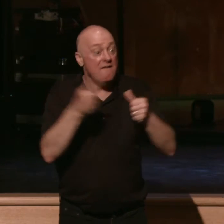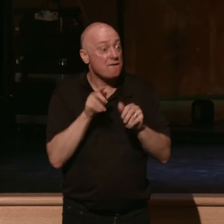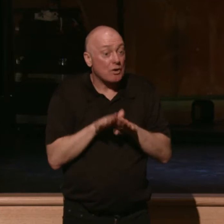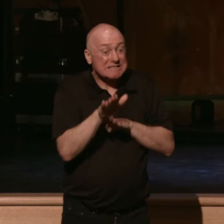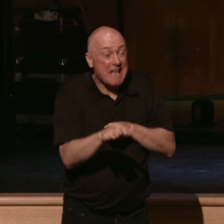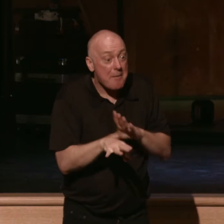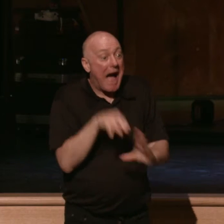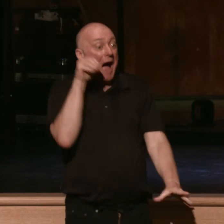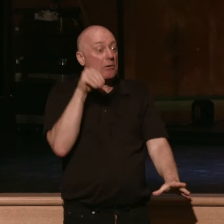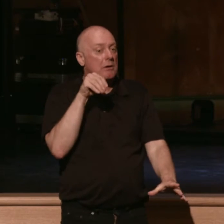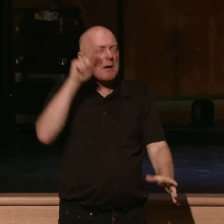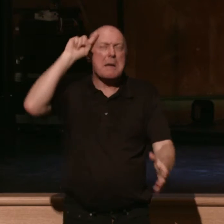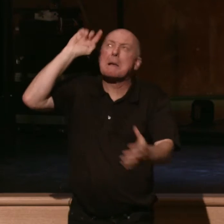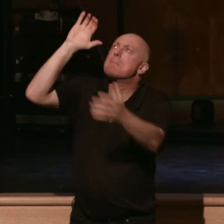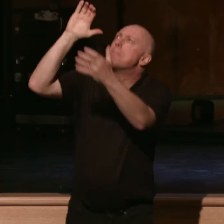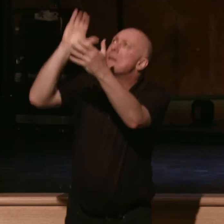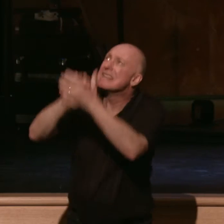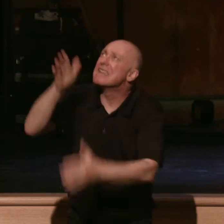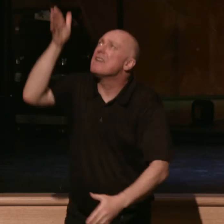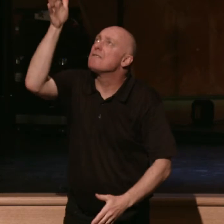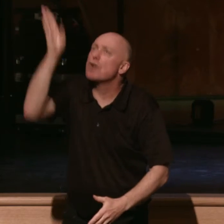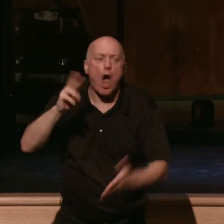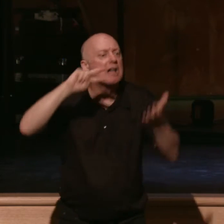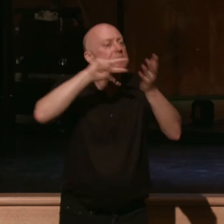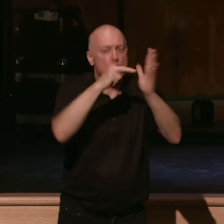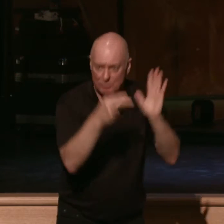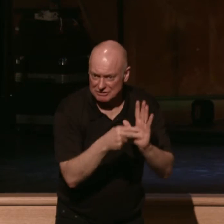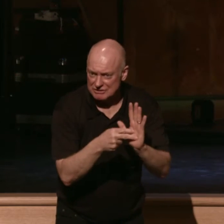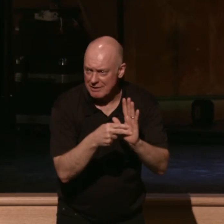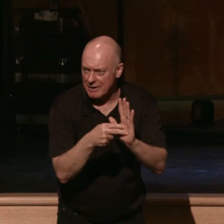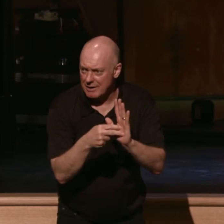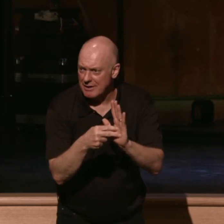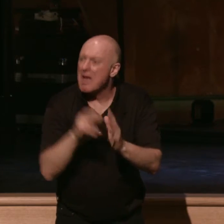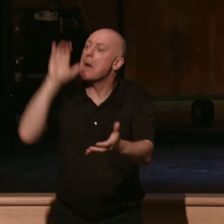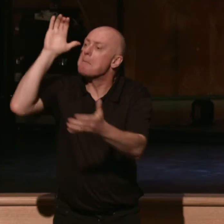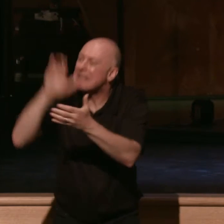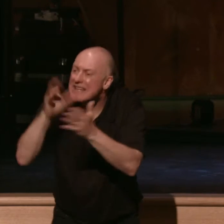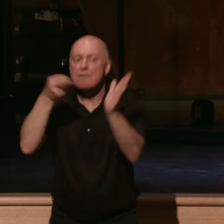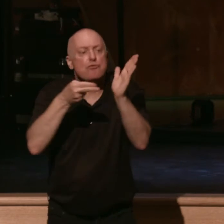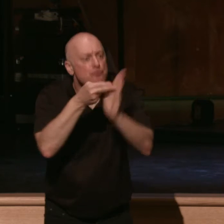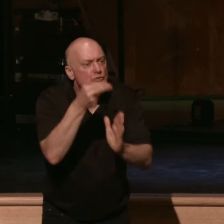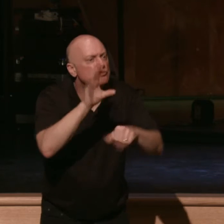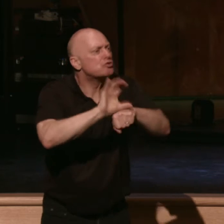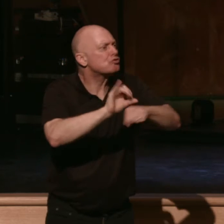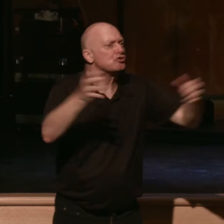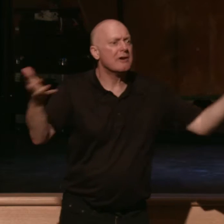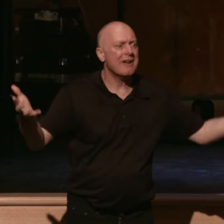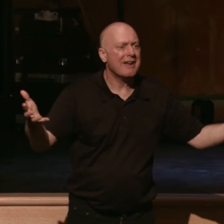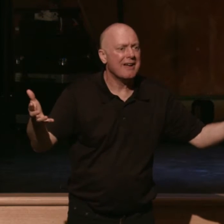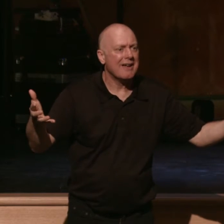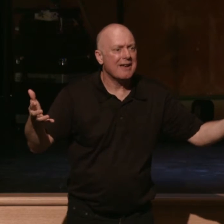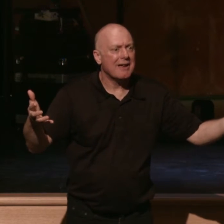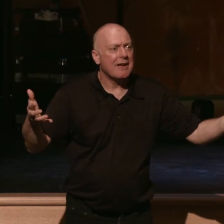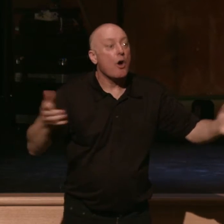this is to believe God's purpose. Believe the truth, church. right now.